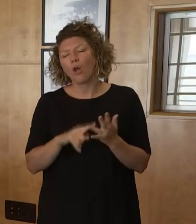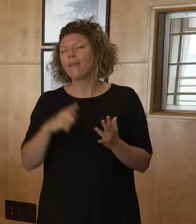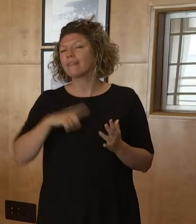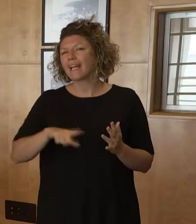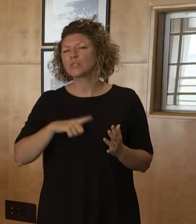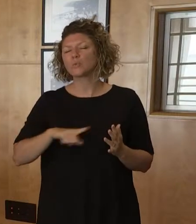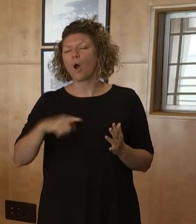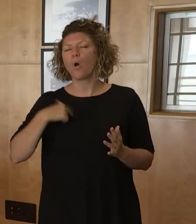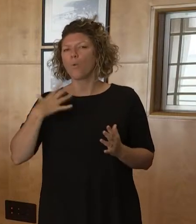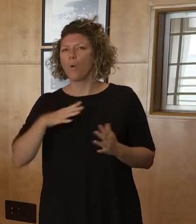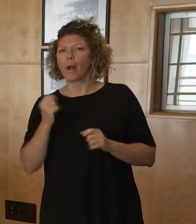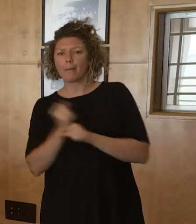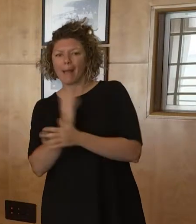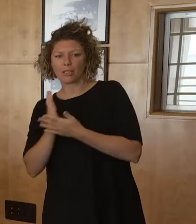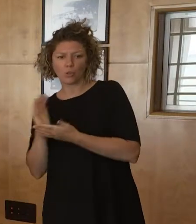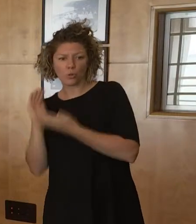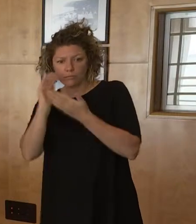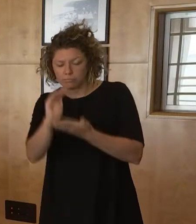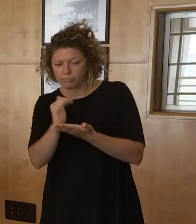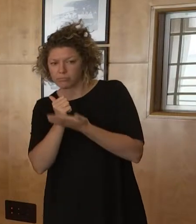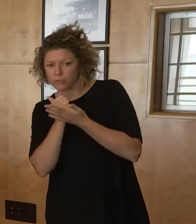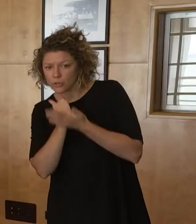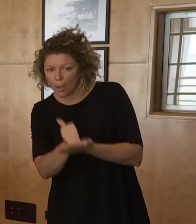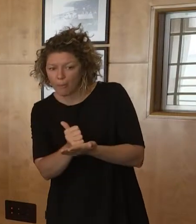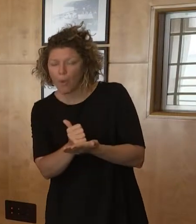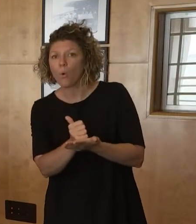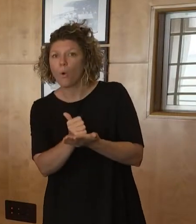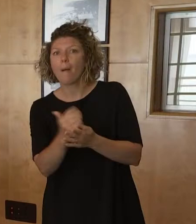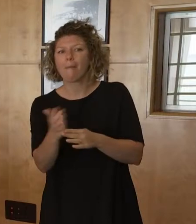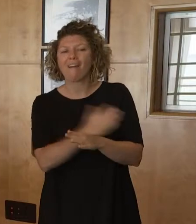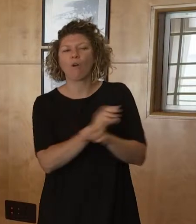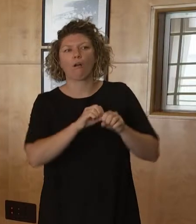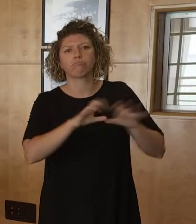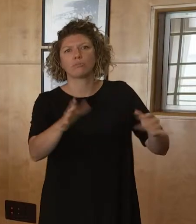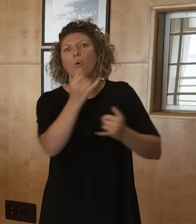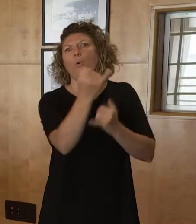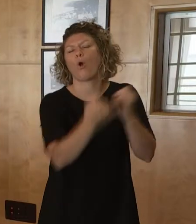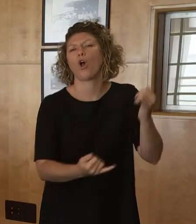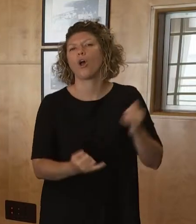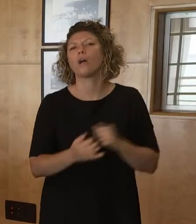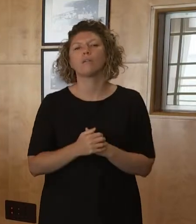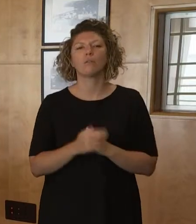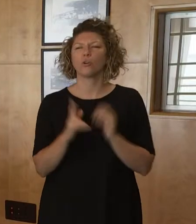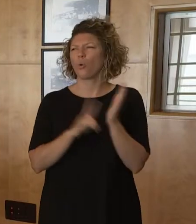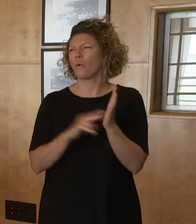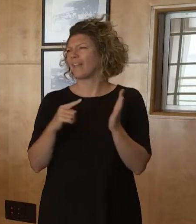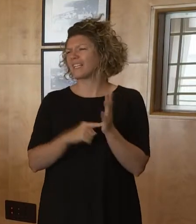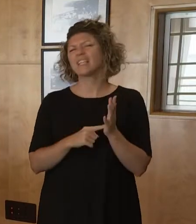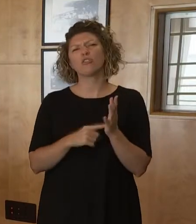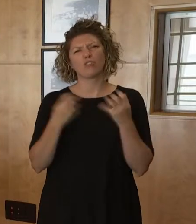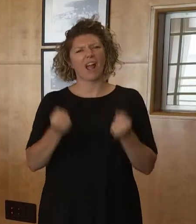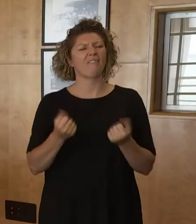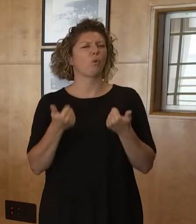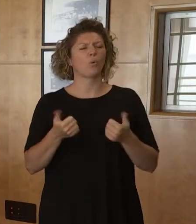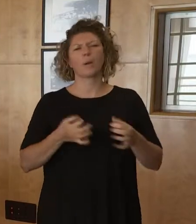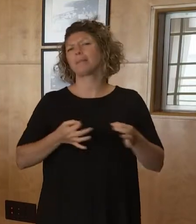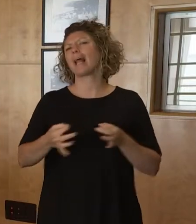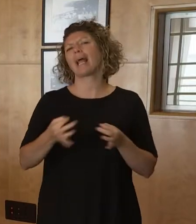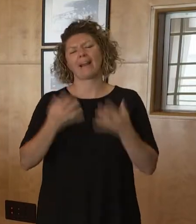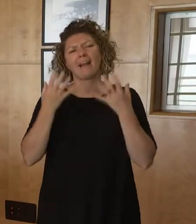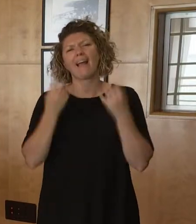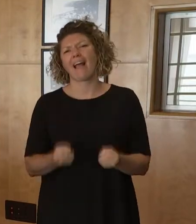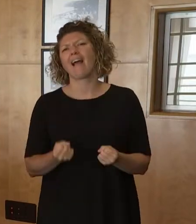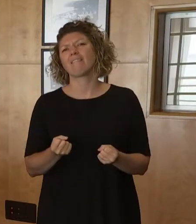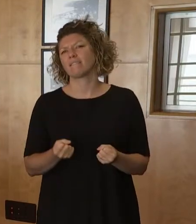on so that we can get those medical interventions to them. So, we've got a very strong structure in the Northern Territory around COVID, and it's based on our